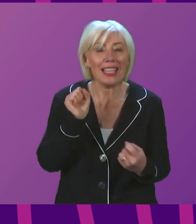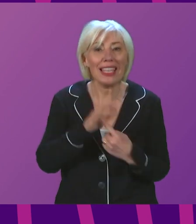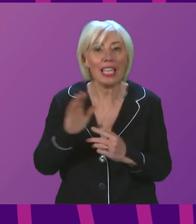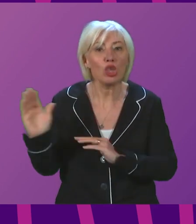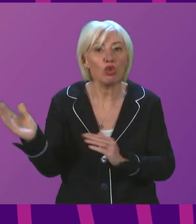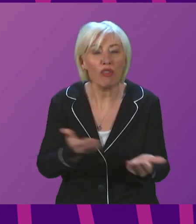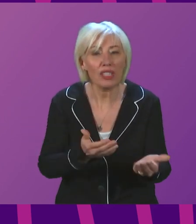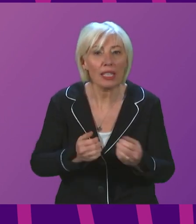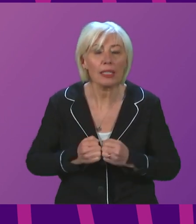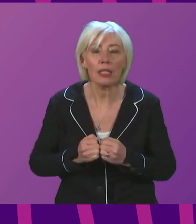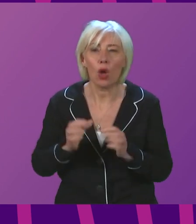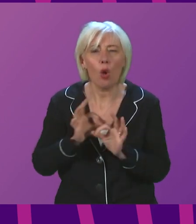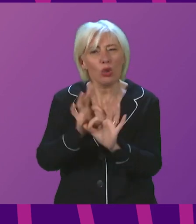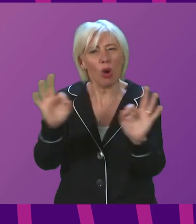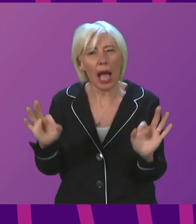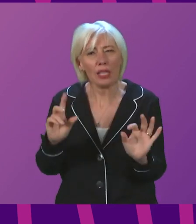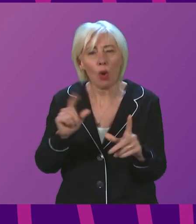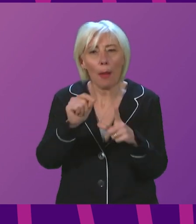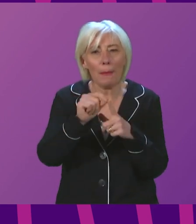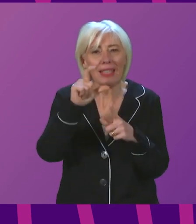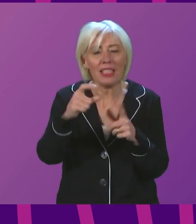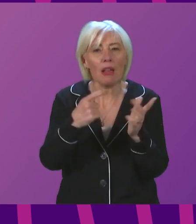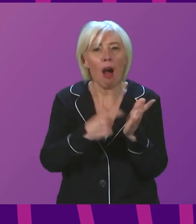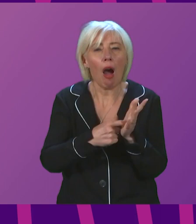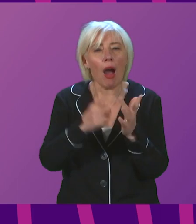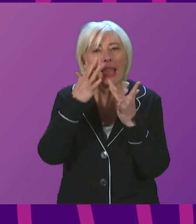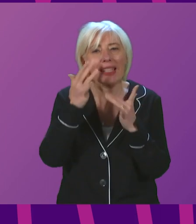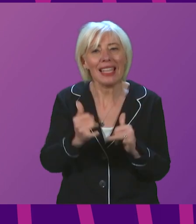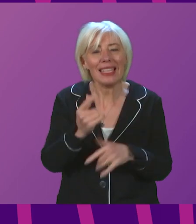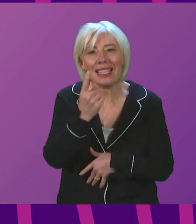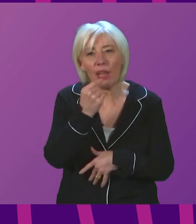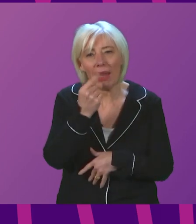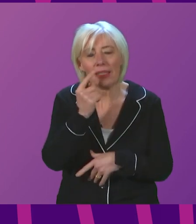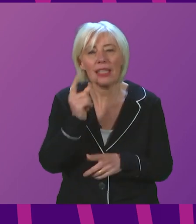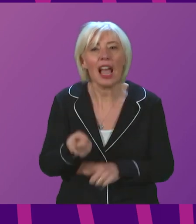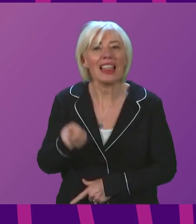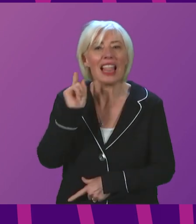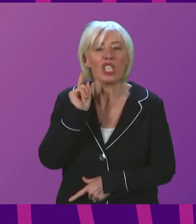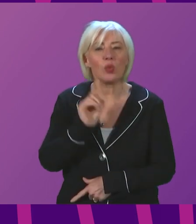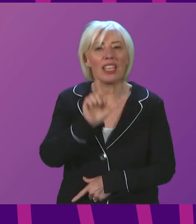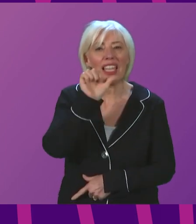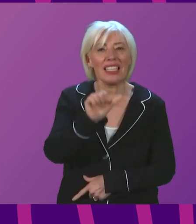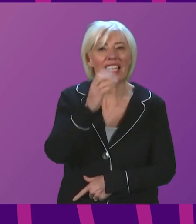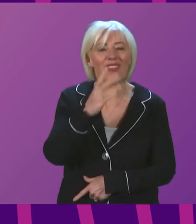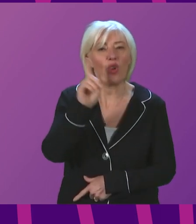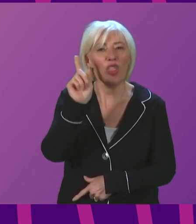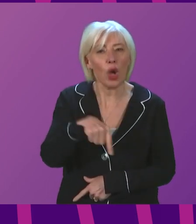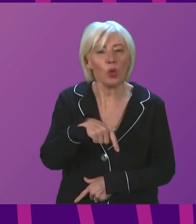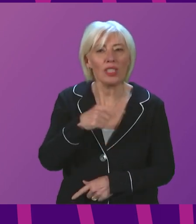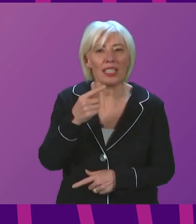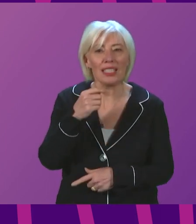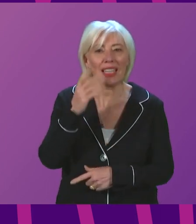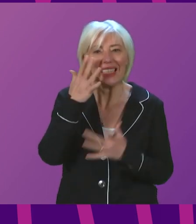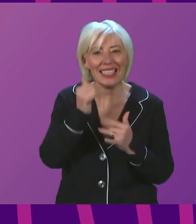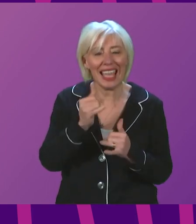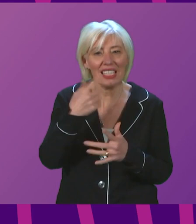and services. So I would like to ask about PCR testing capacity. Last week, on one day alone, 64,000 tests were